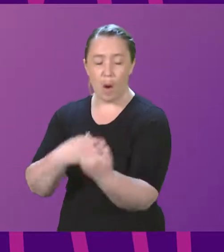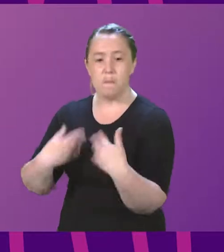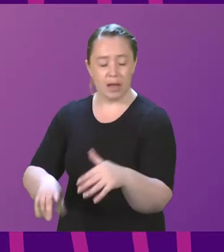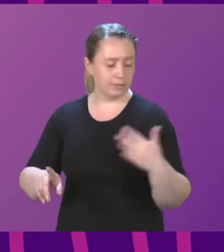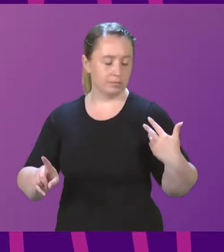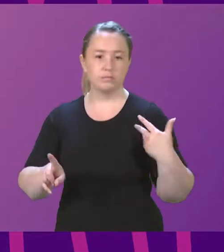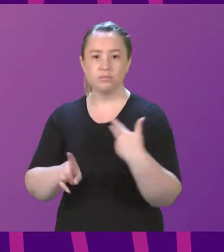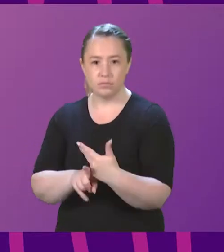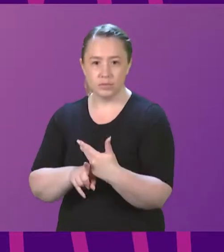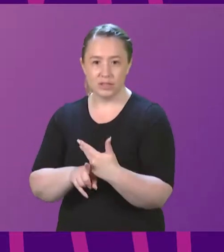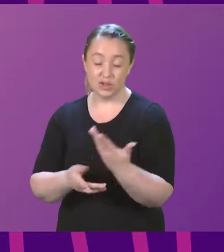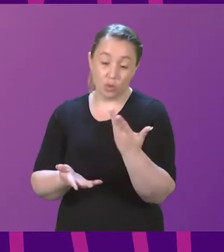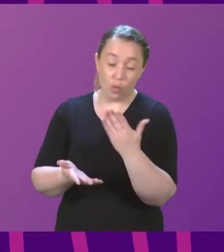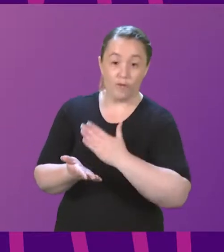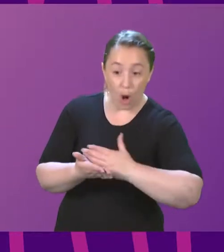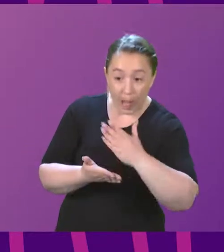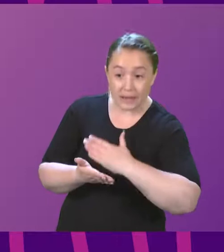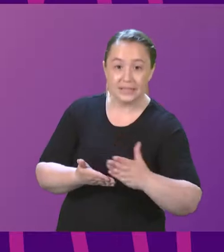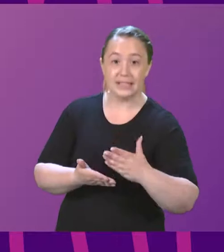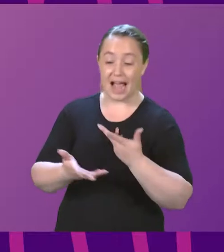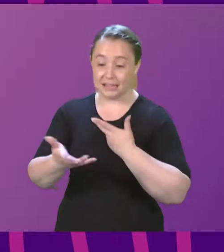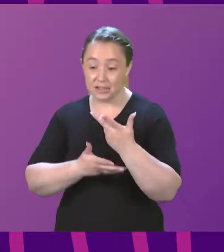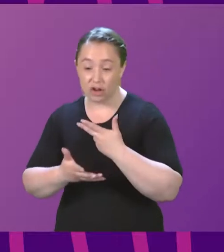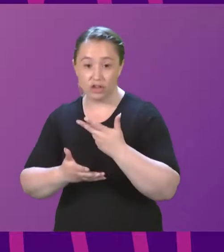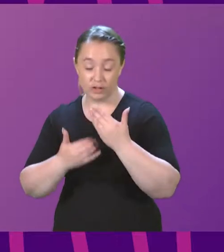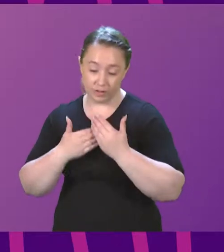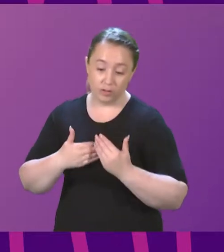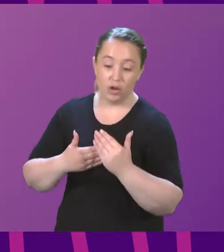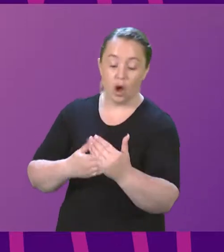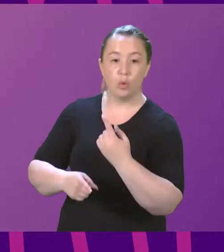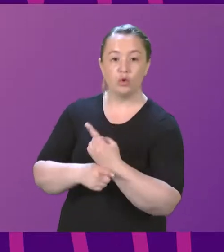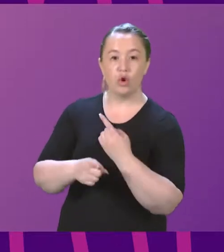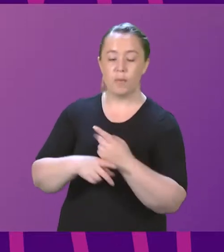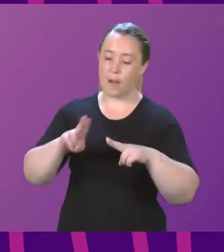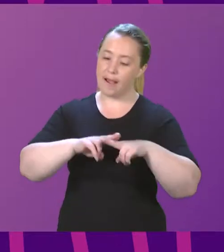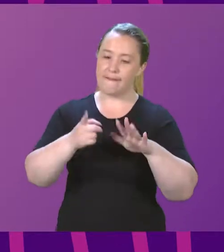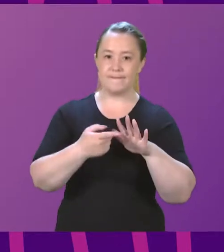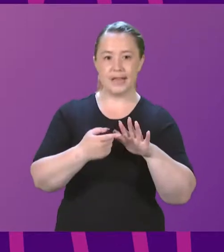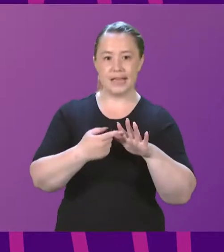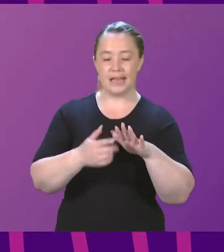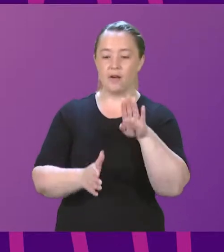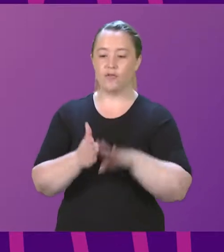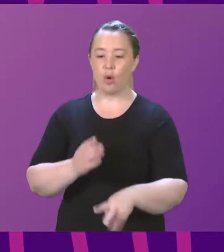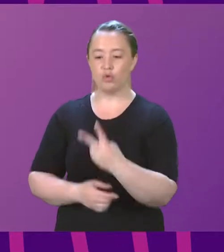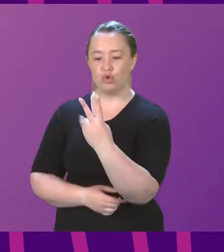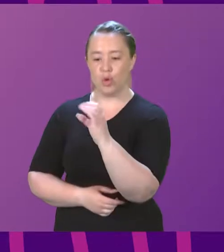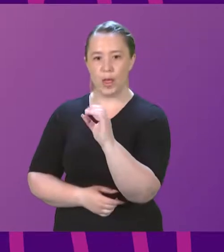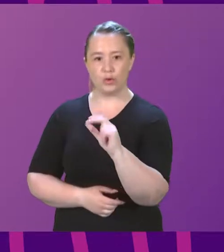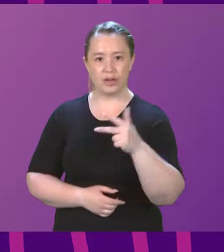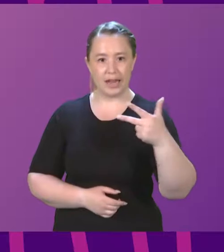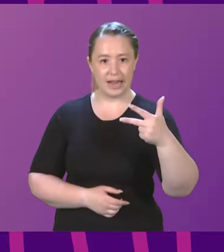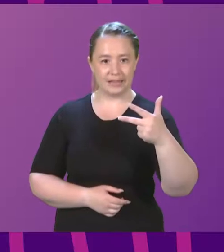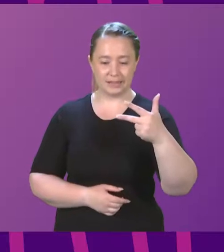purposes of discussion going forward, it's probably best if we stick to fee rates from 2008 and going forward from there.